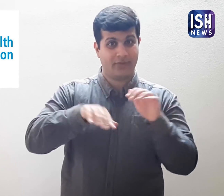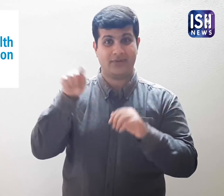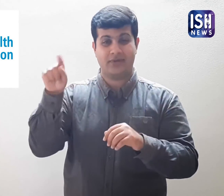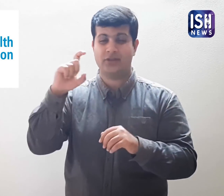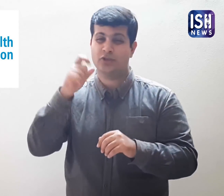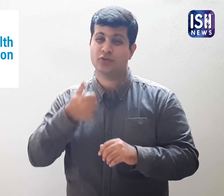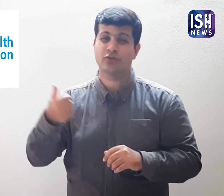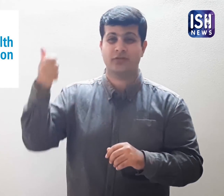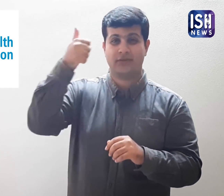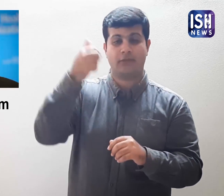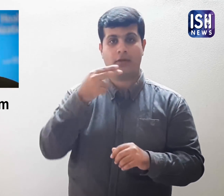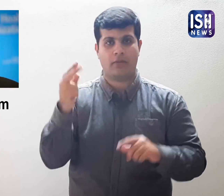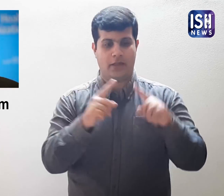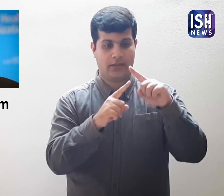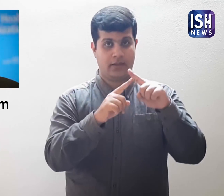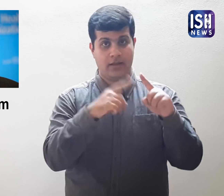Ghebreyesus announced